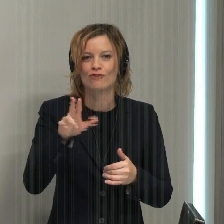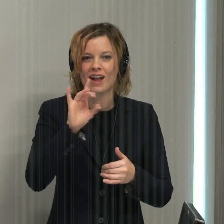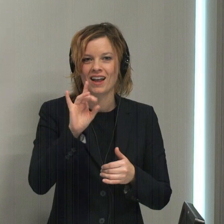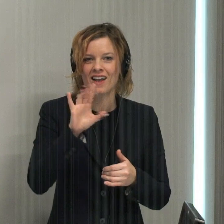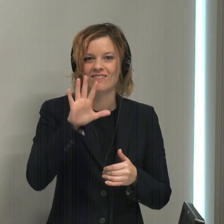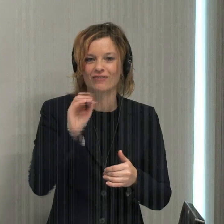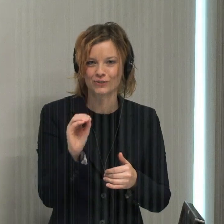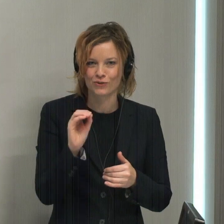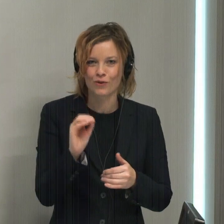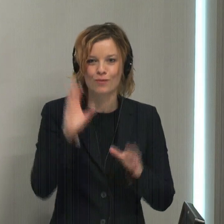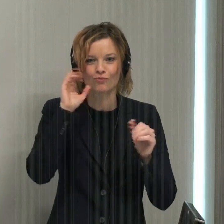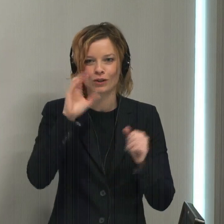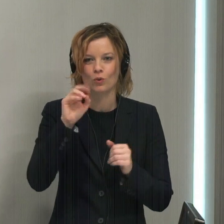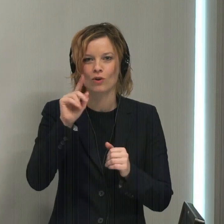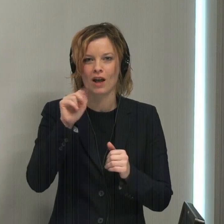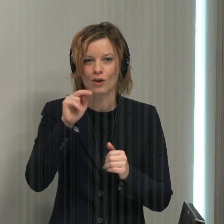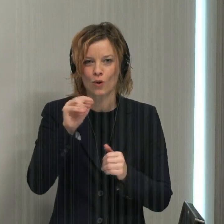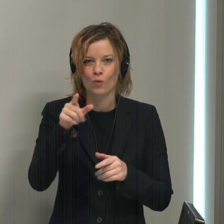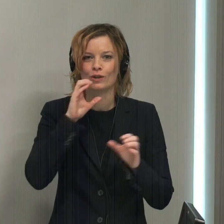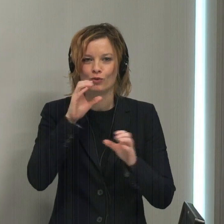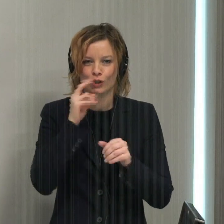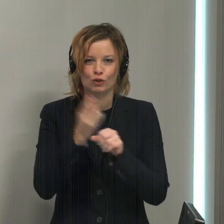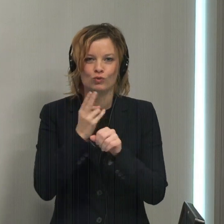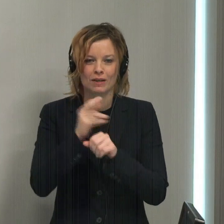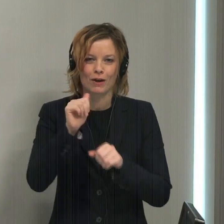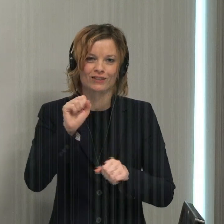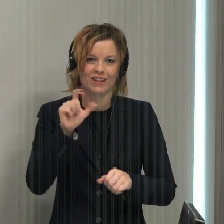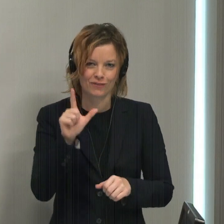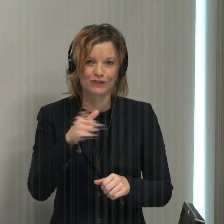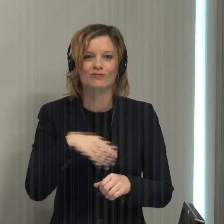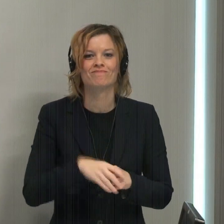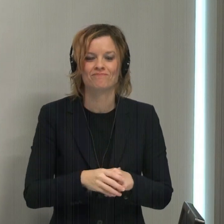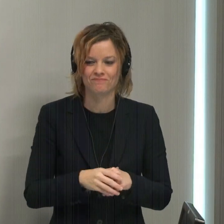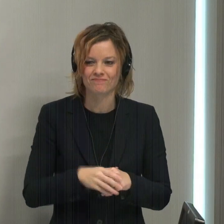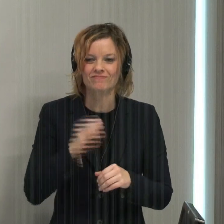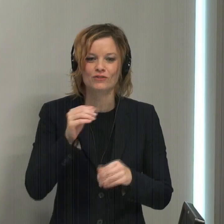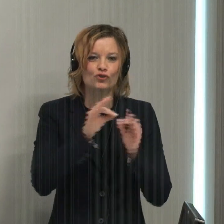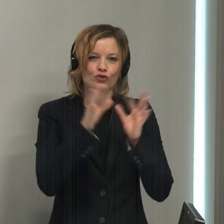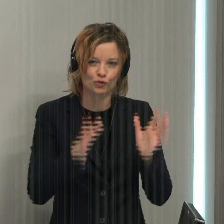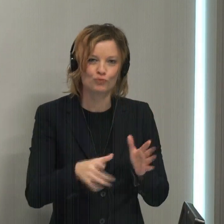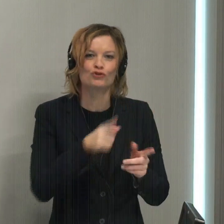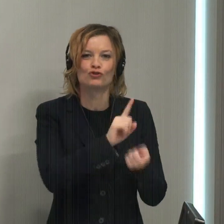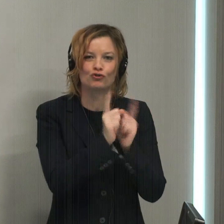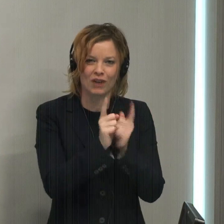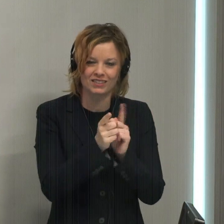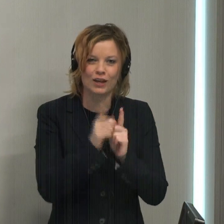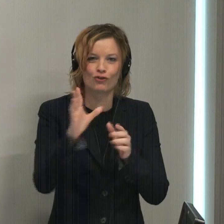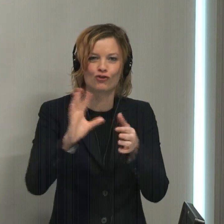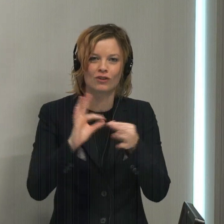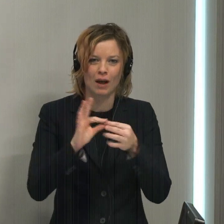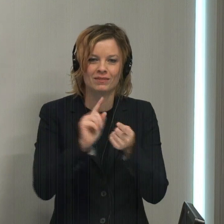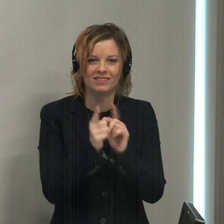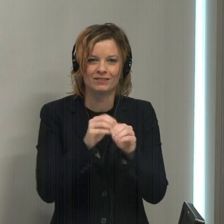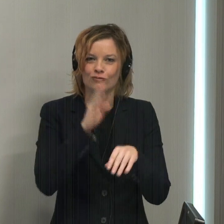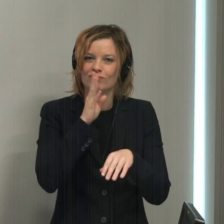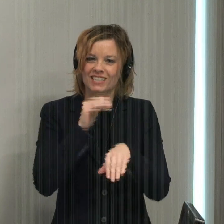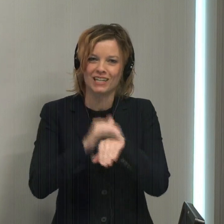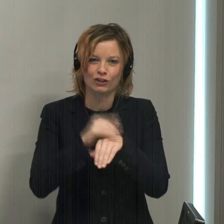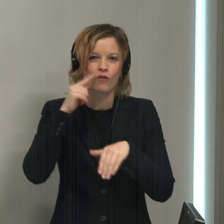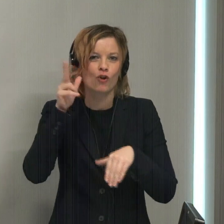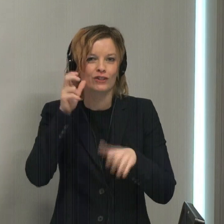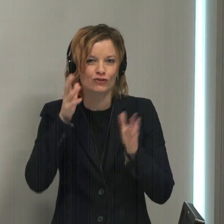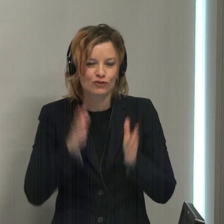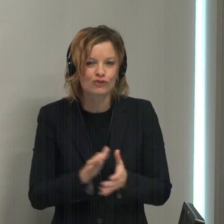-8850. President Cordano is communicating using American sign languages. An interpreter is translating her comments into English for